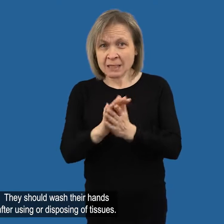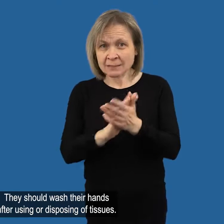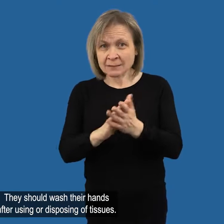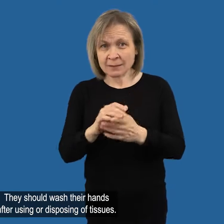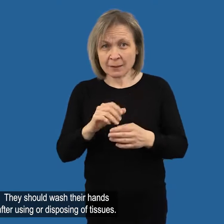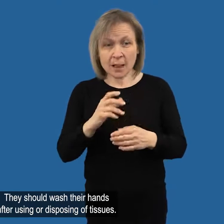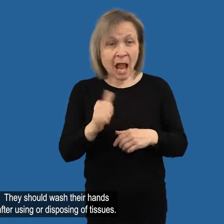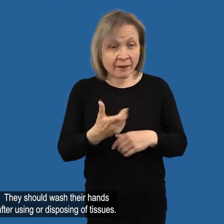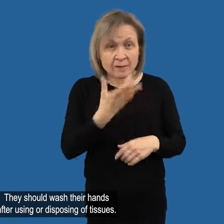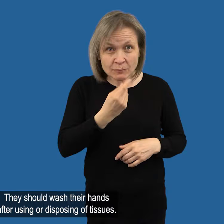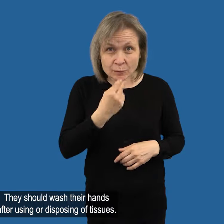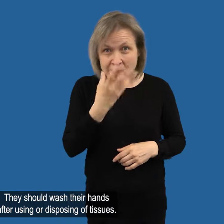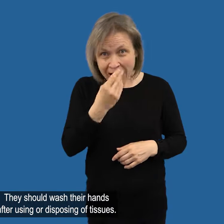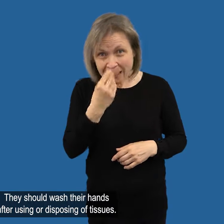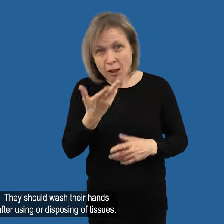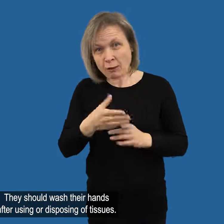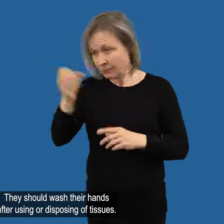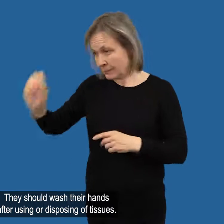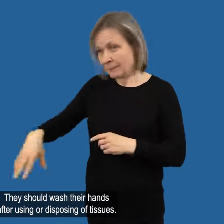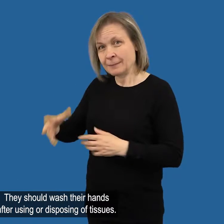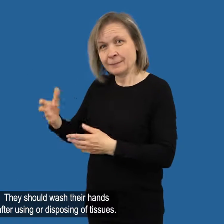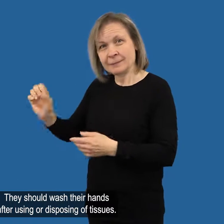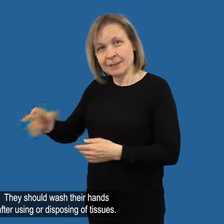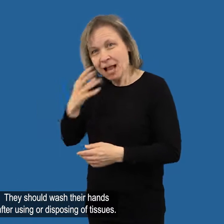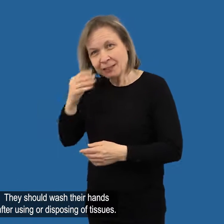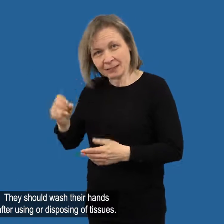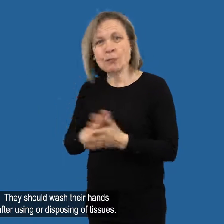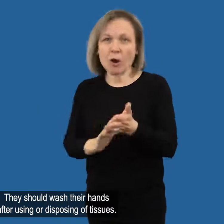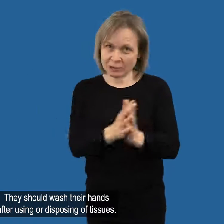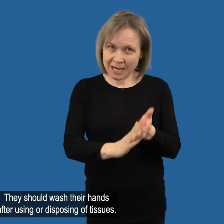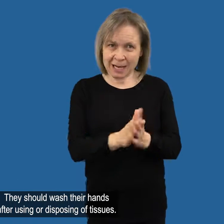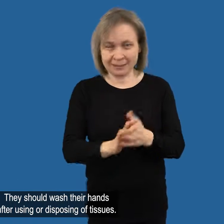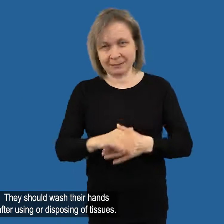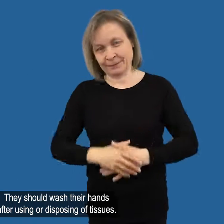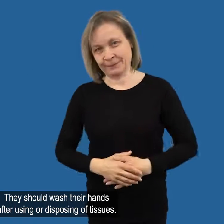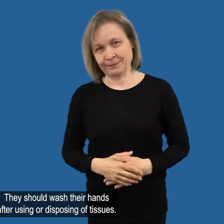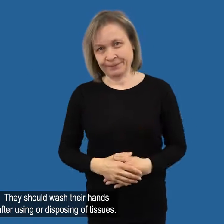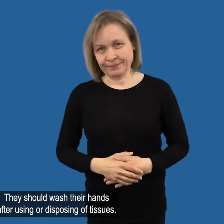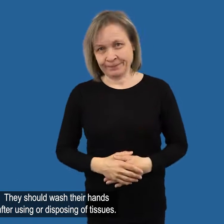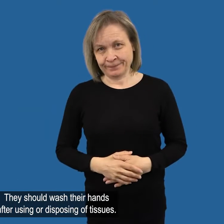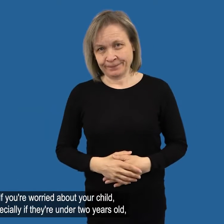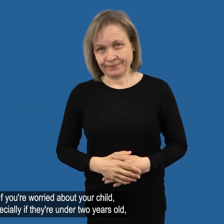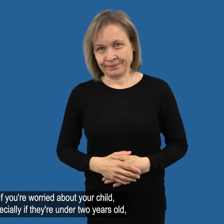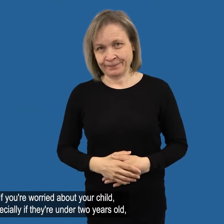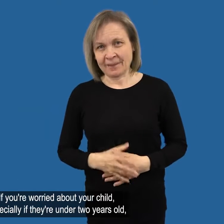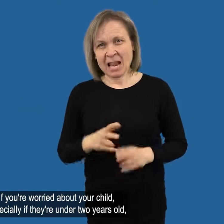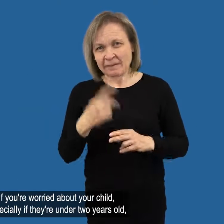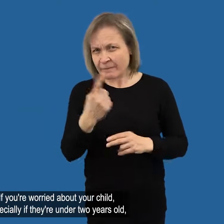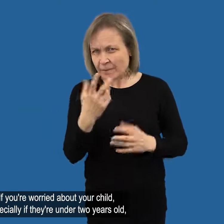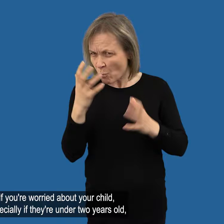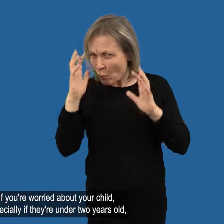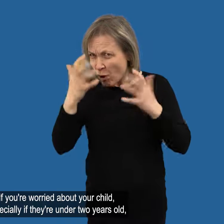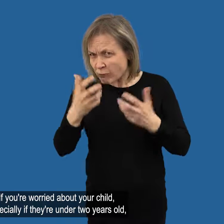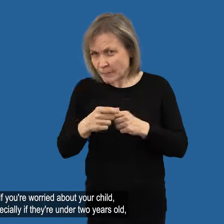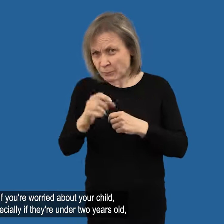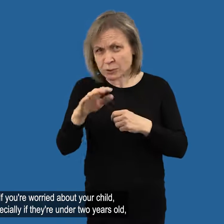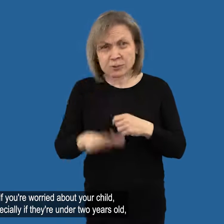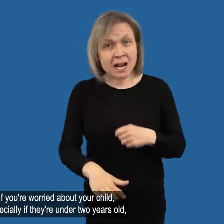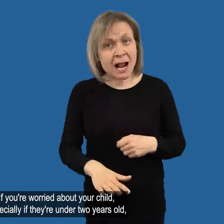They should wash their hands after using or disposing of tissues If you're worried about your child, especially